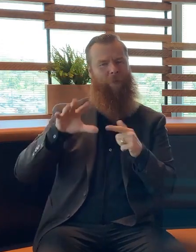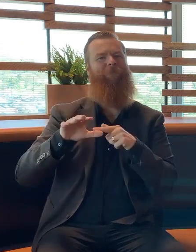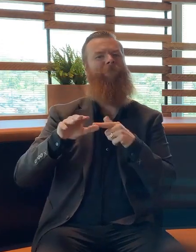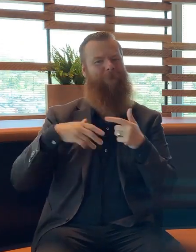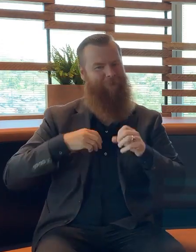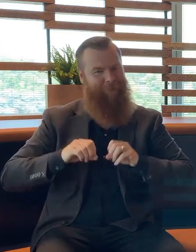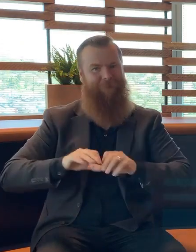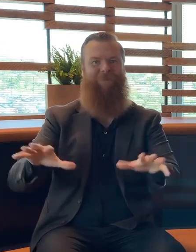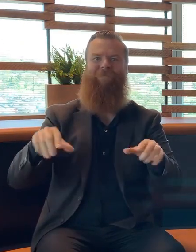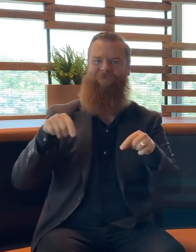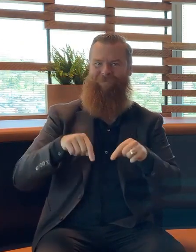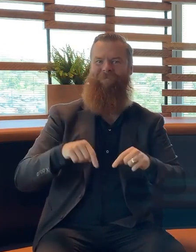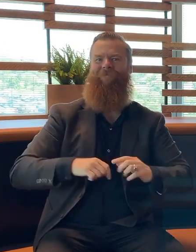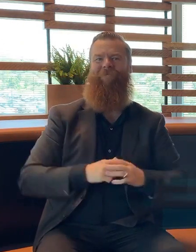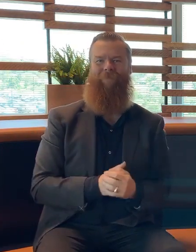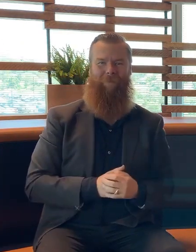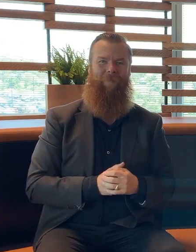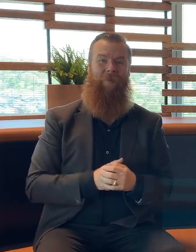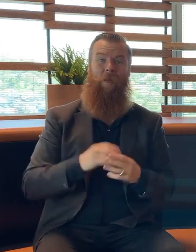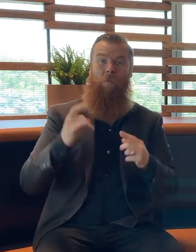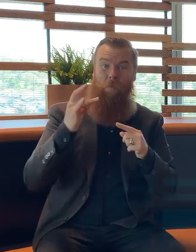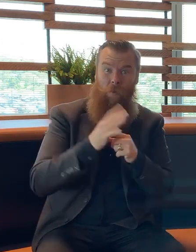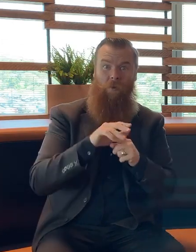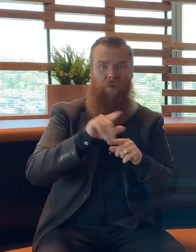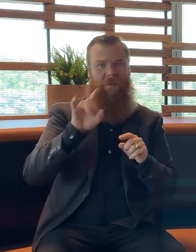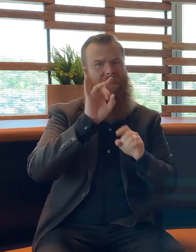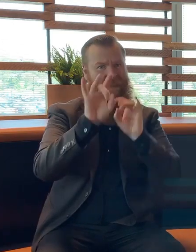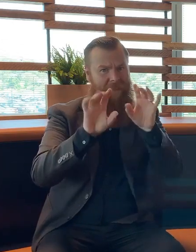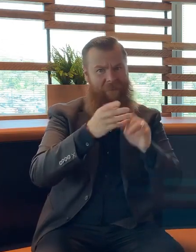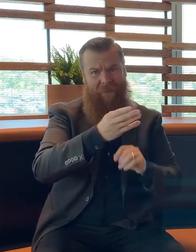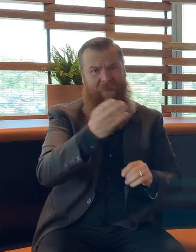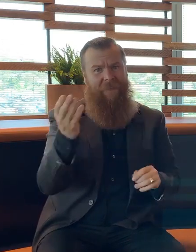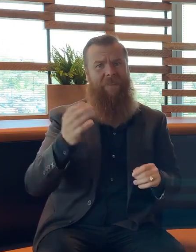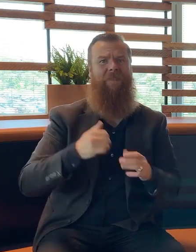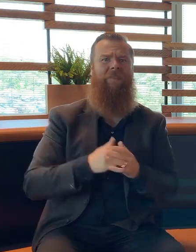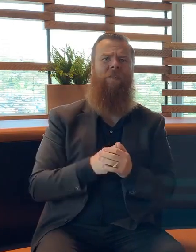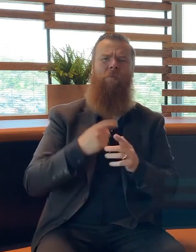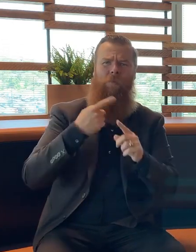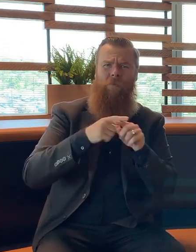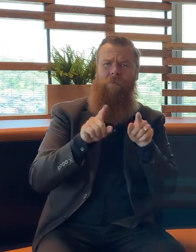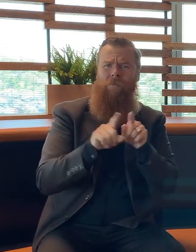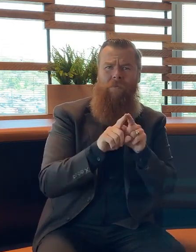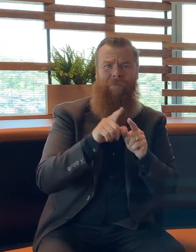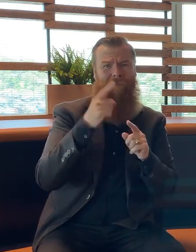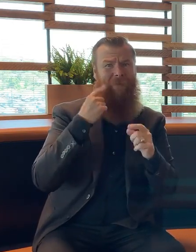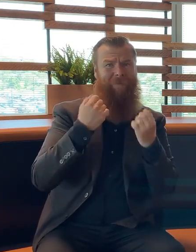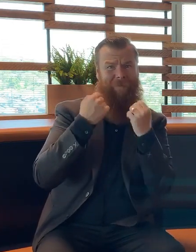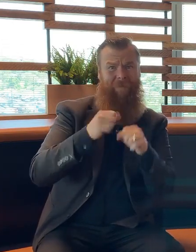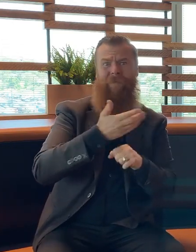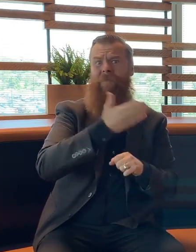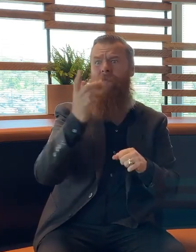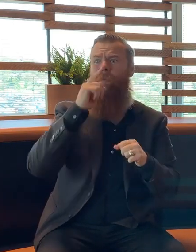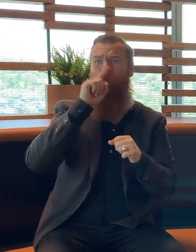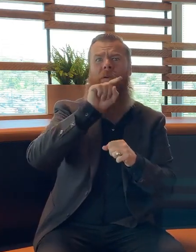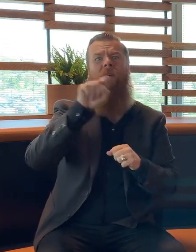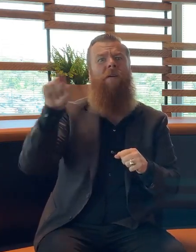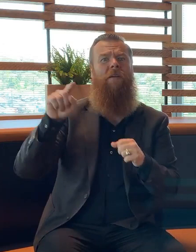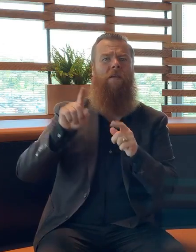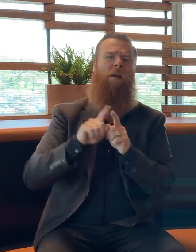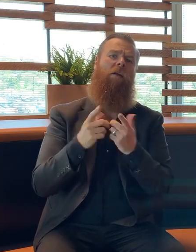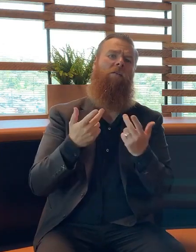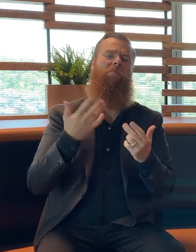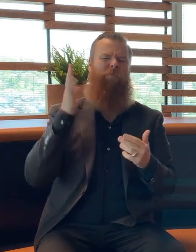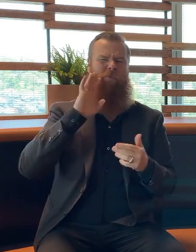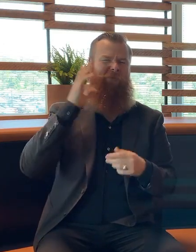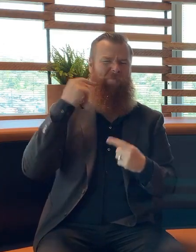personal protection which is boosted by the booster but also for protection of others about that transmission effect to get that